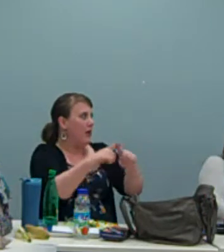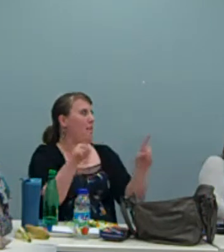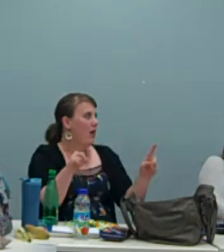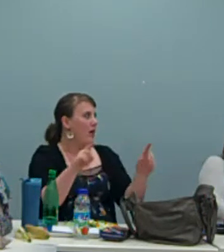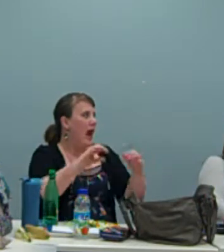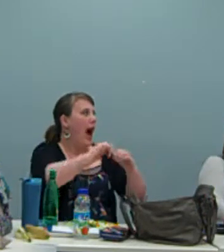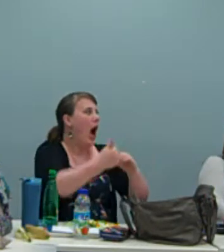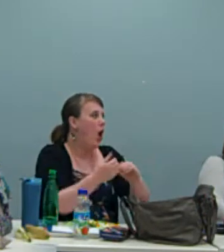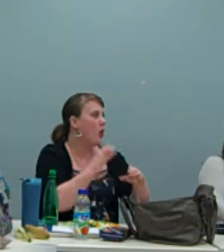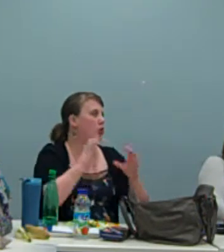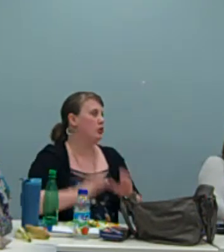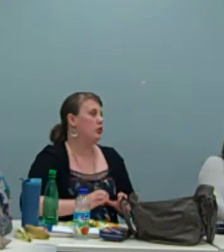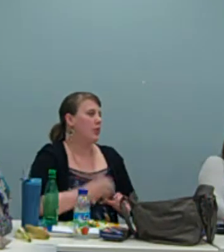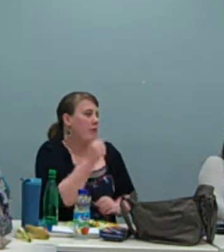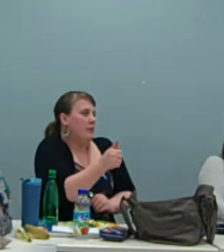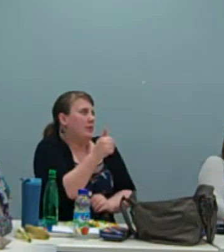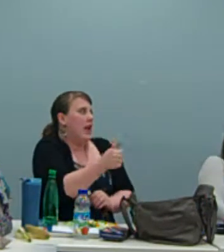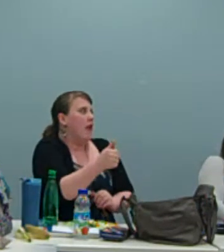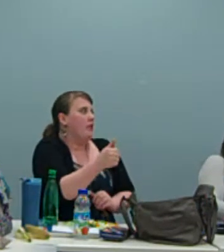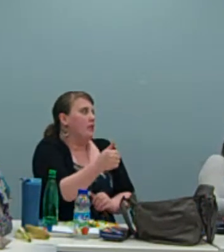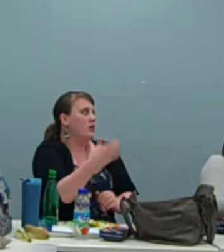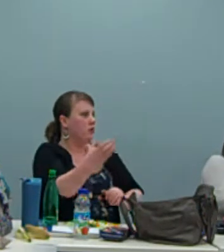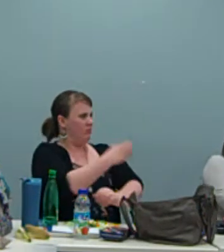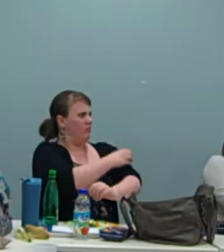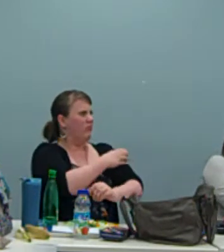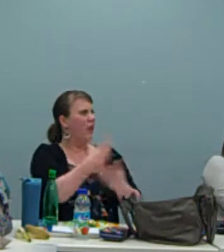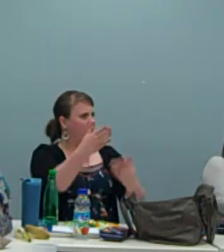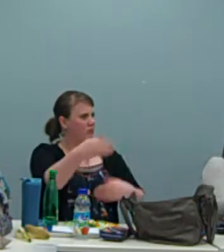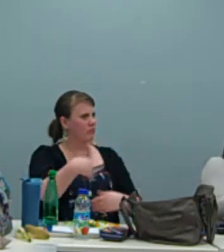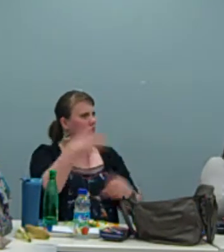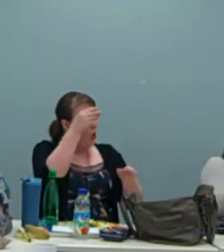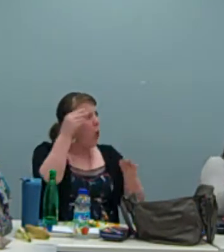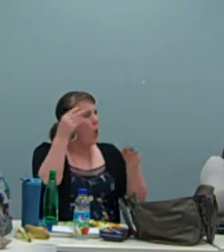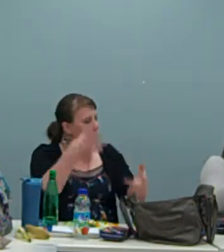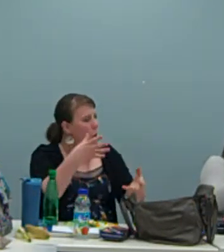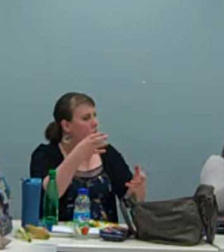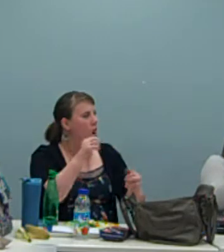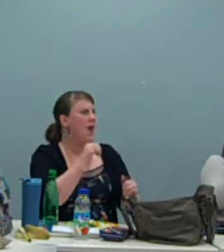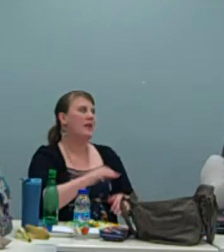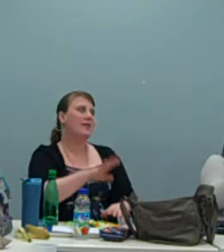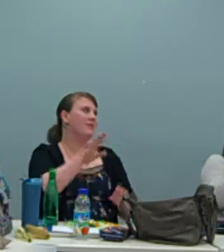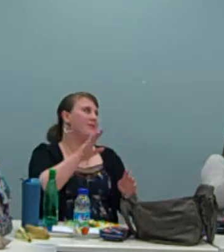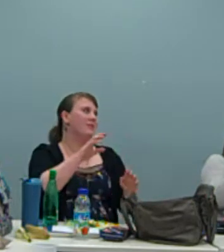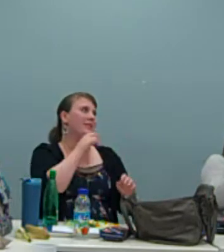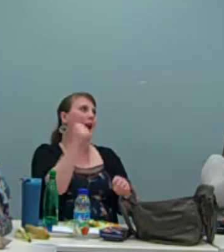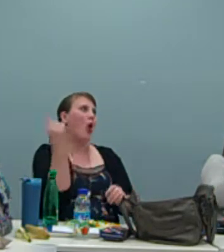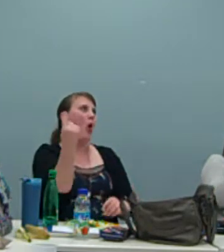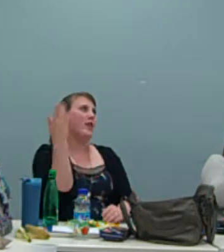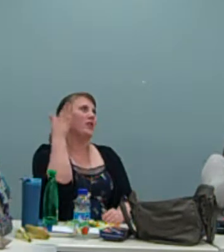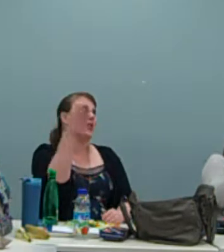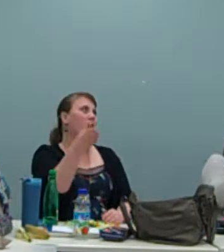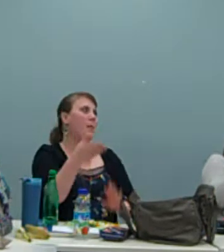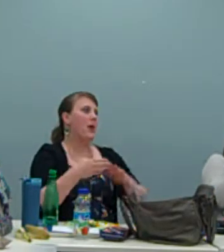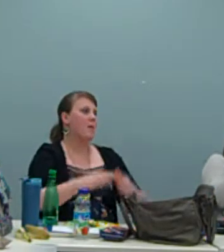and then you realize, another consumer that will sign something else that you don't know, and they're really nice about it.